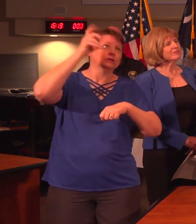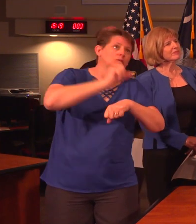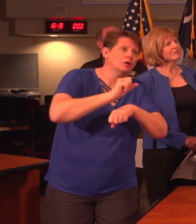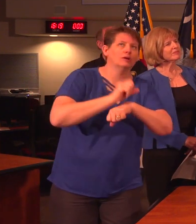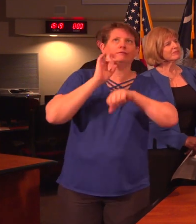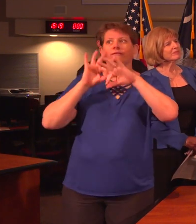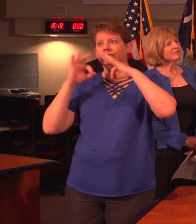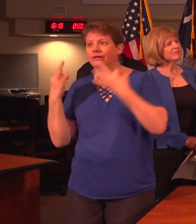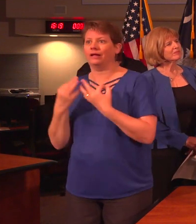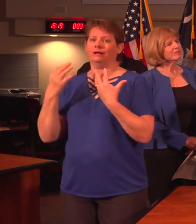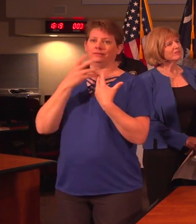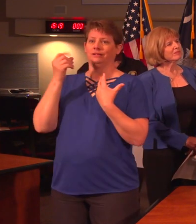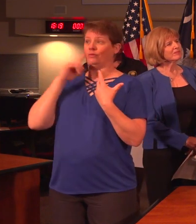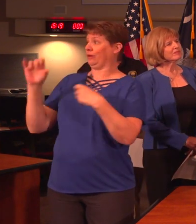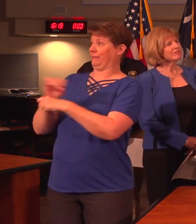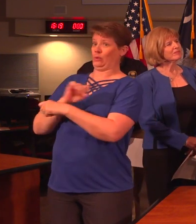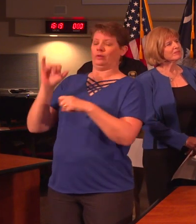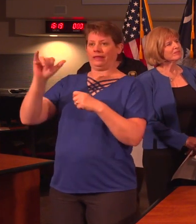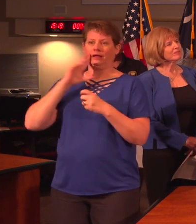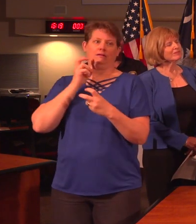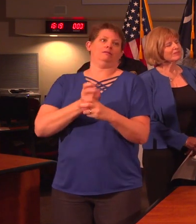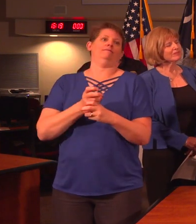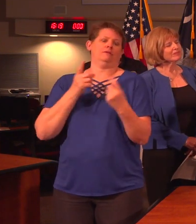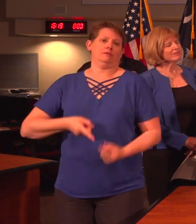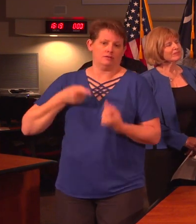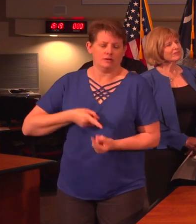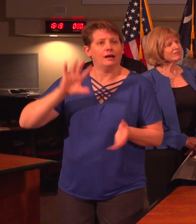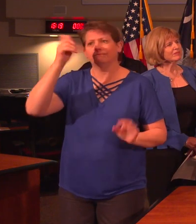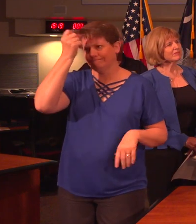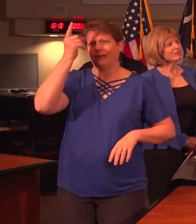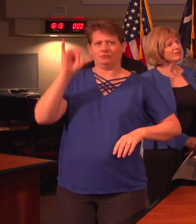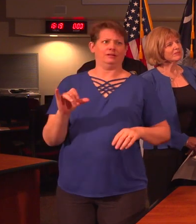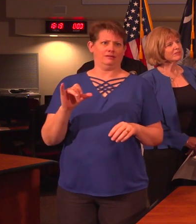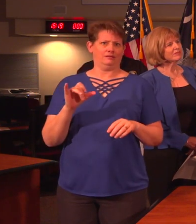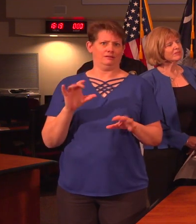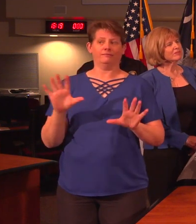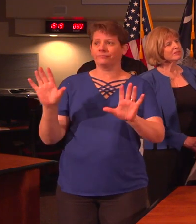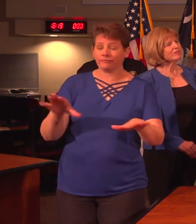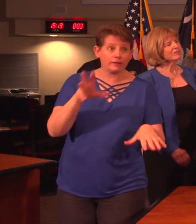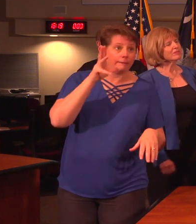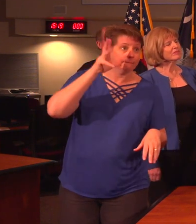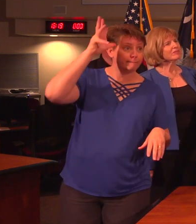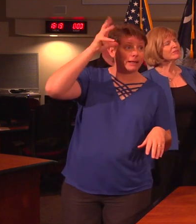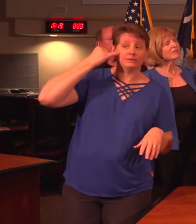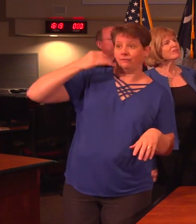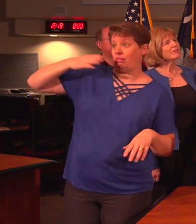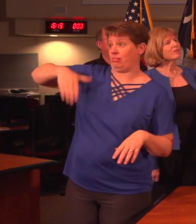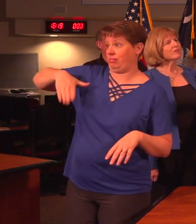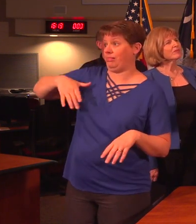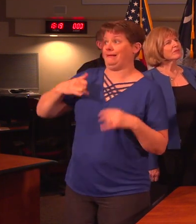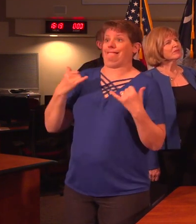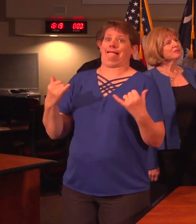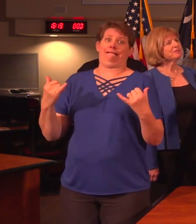families, as well as employers. We understand that. Parents, if you've not done so already, now